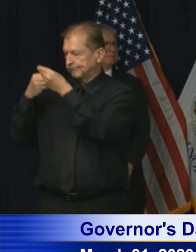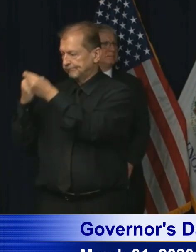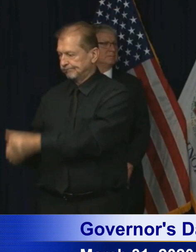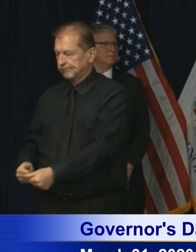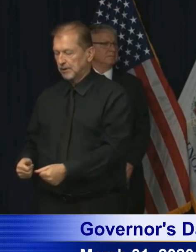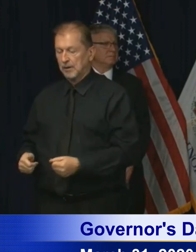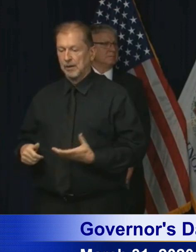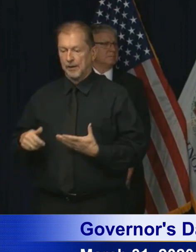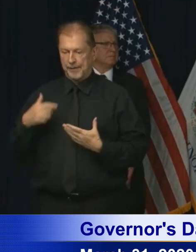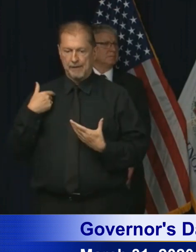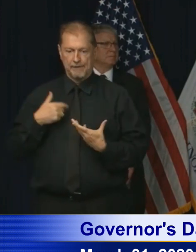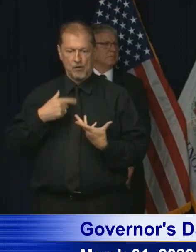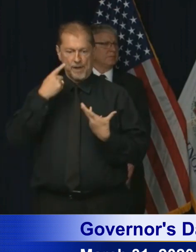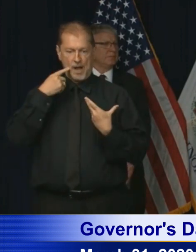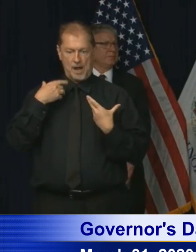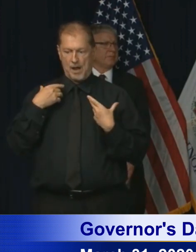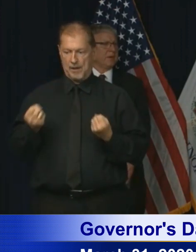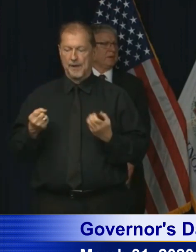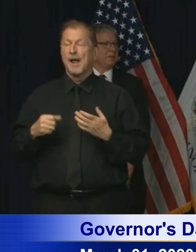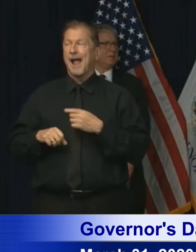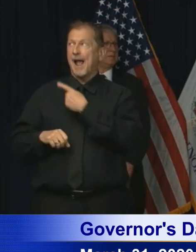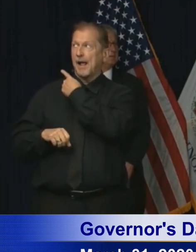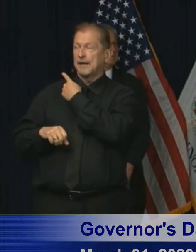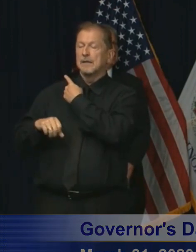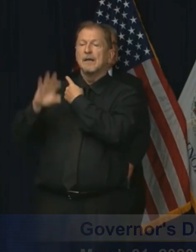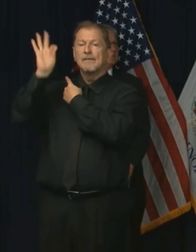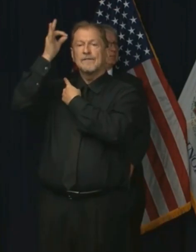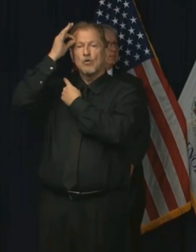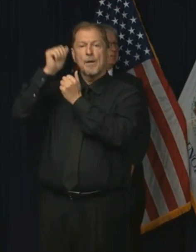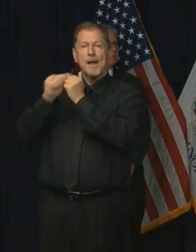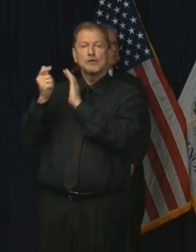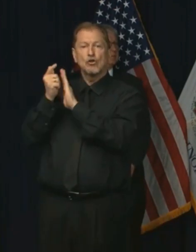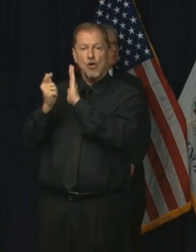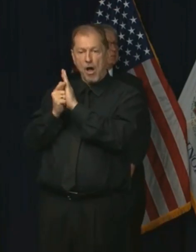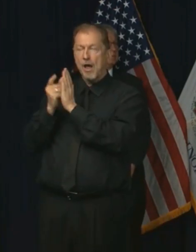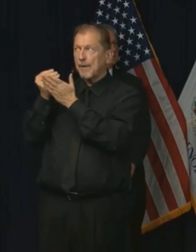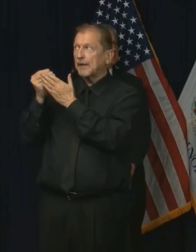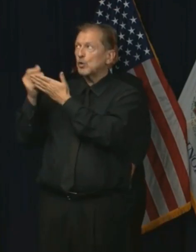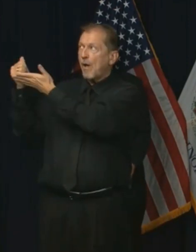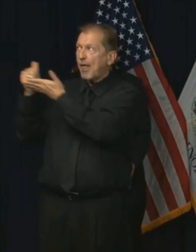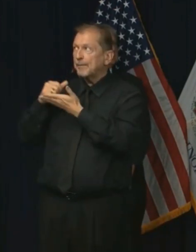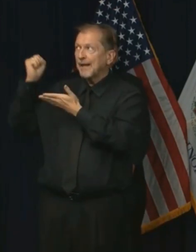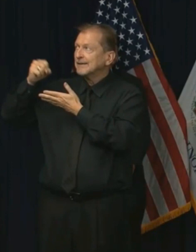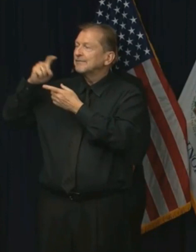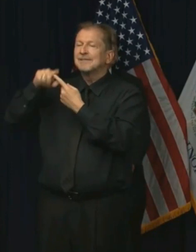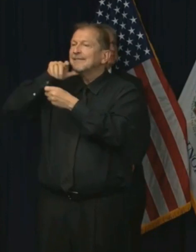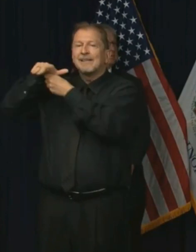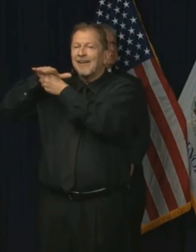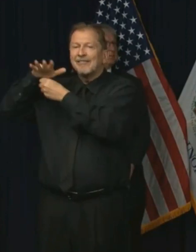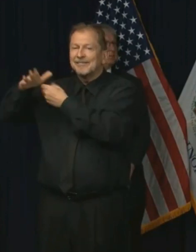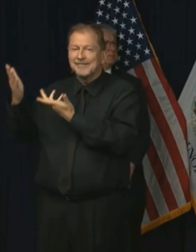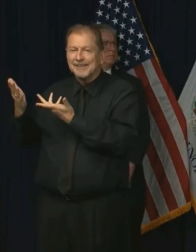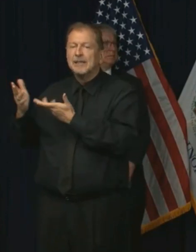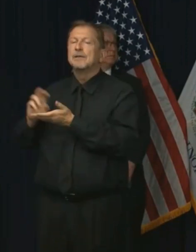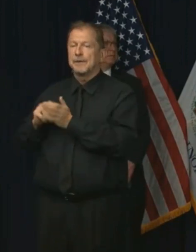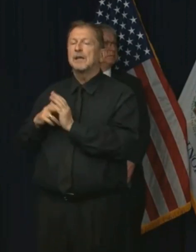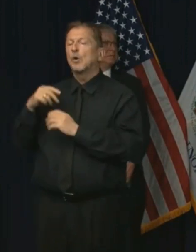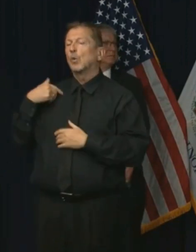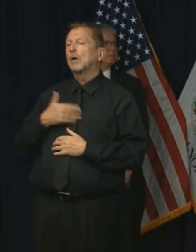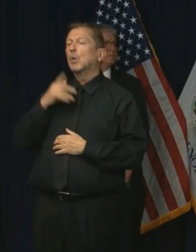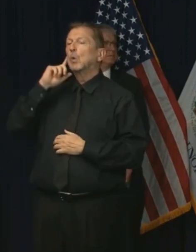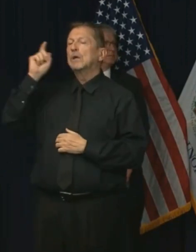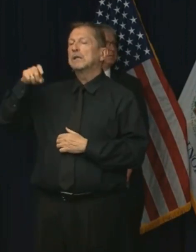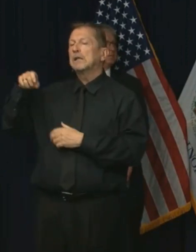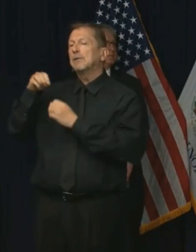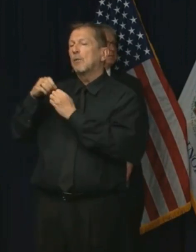in the federal stimulus that was passed just recently. And, you know, we have to address these things. And so